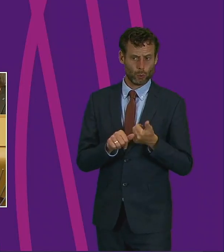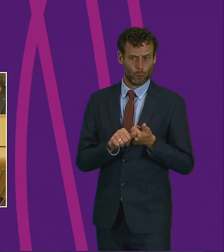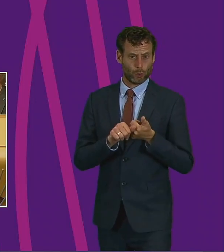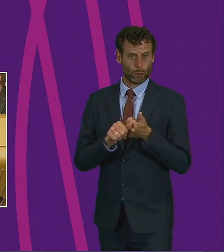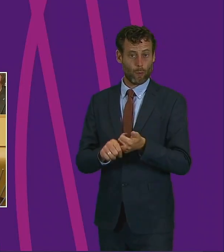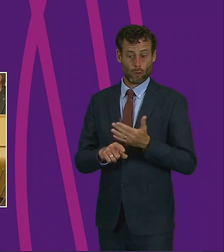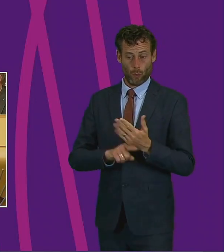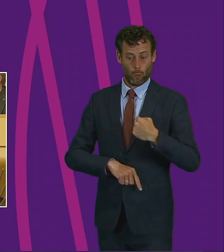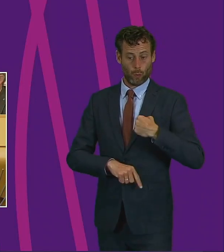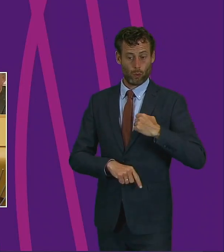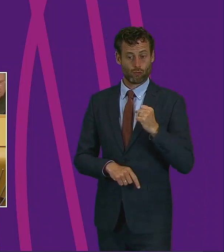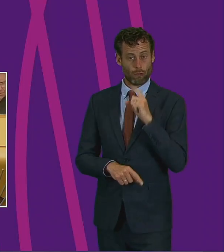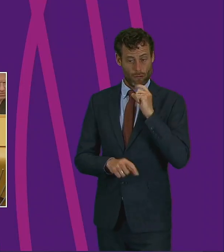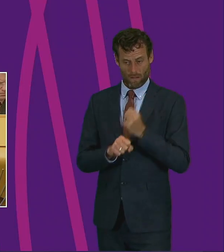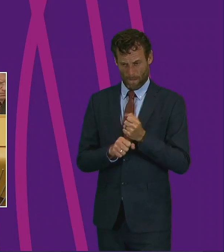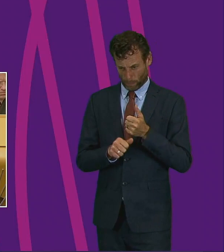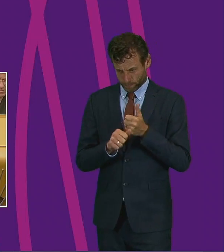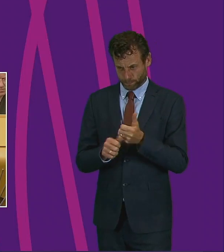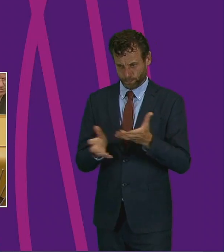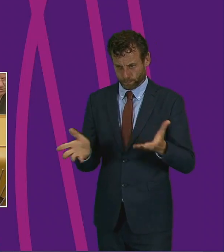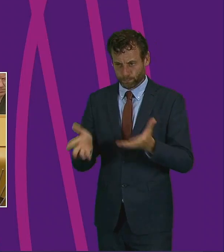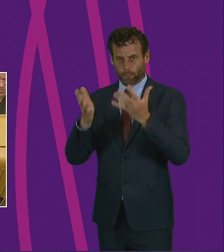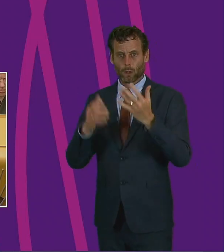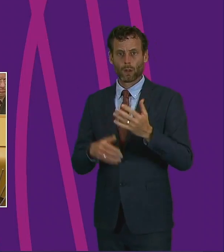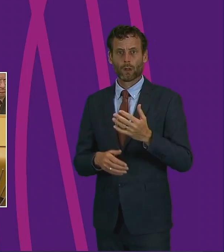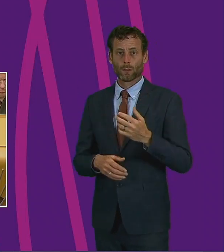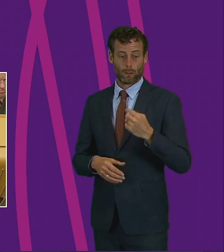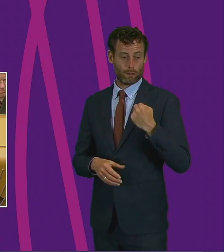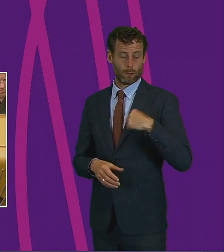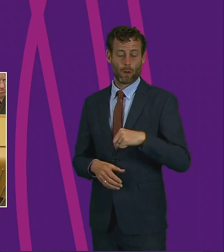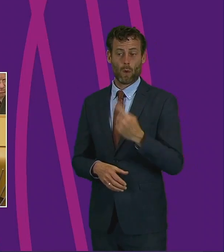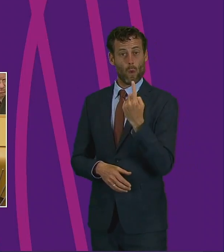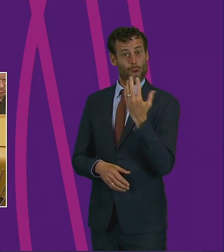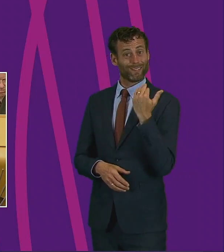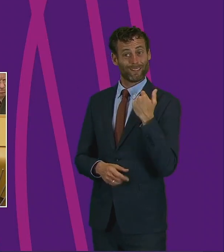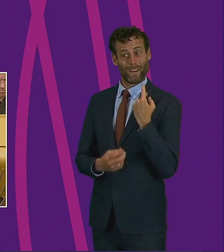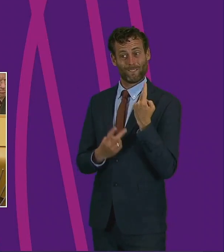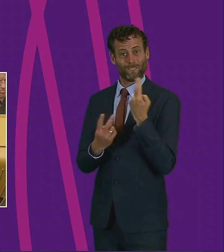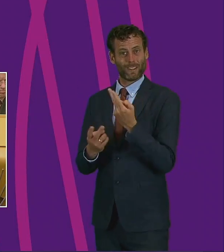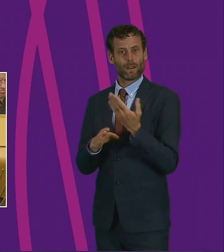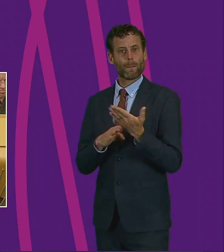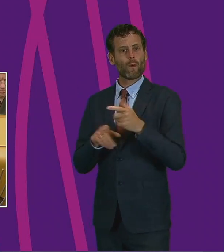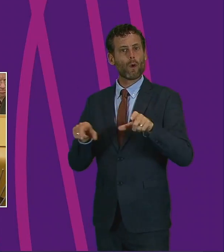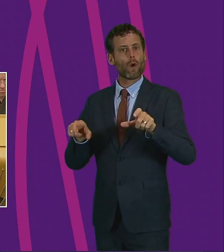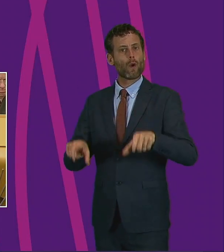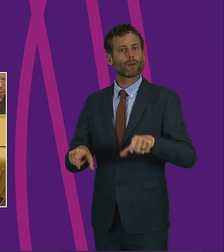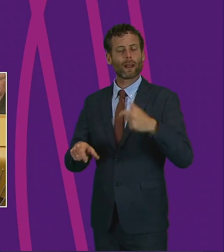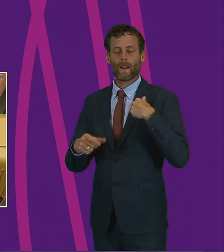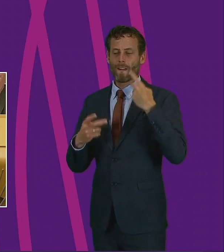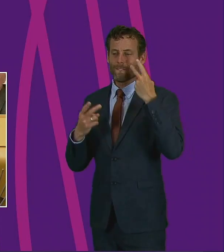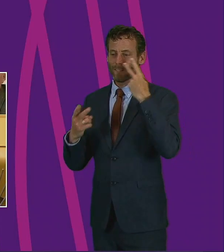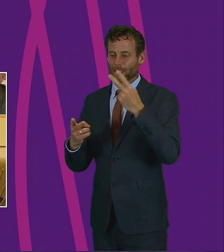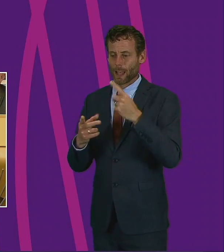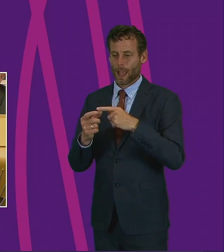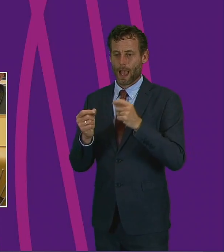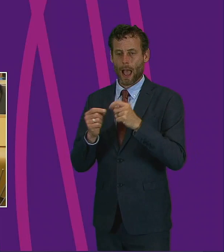Scottish Government. Early this year, probably one of the last visits I made before lockdown was visiting Aberdeen necessities to